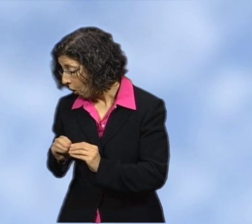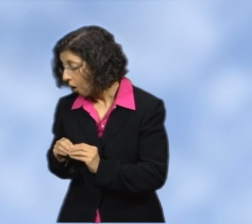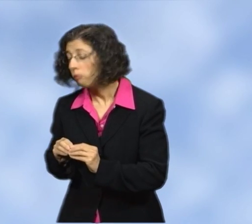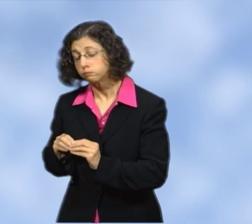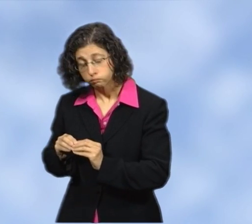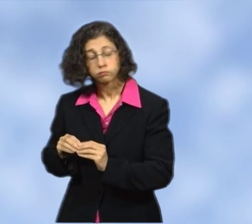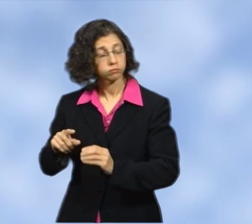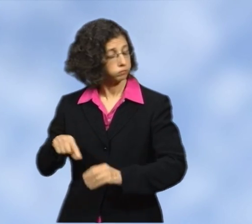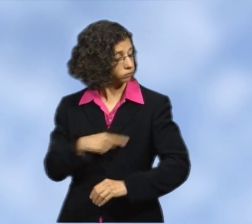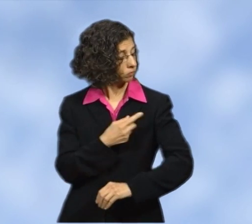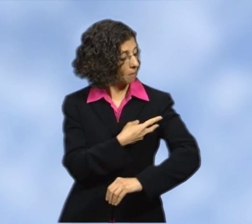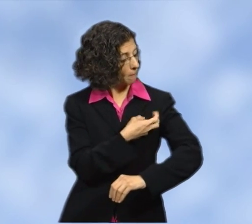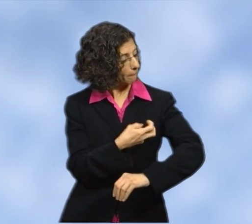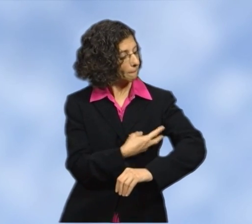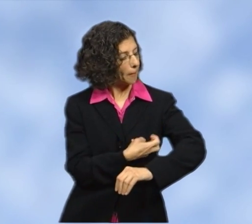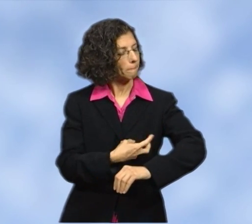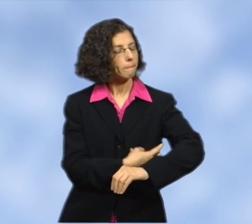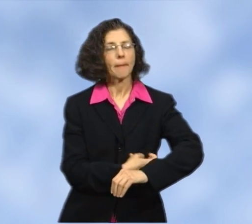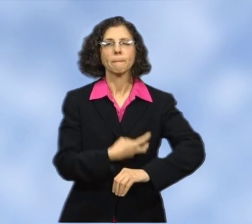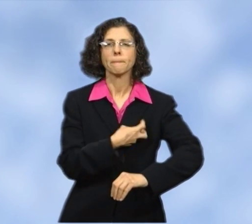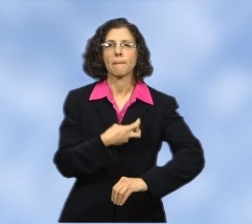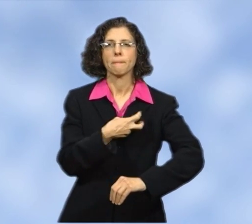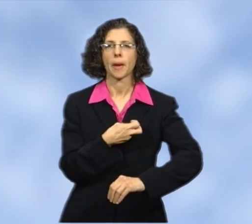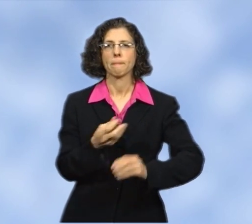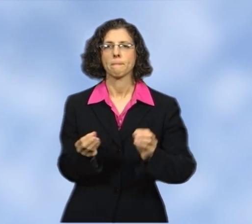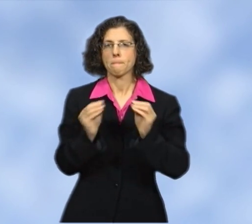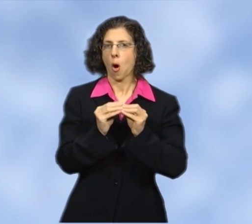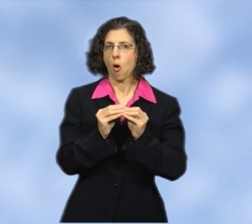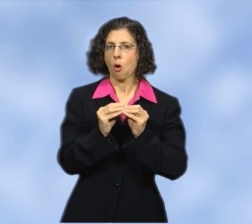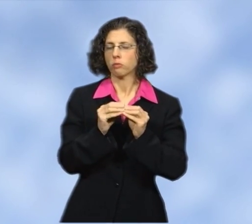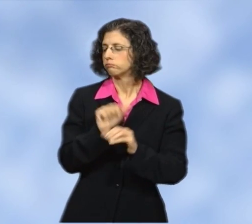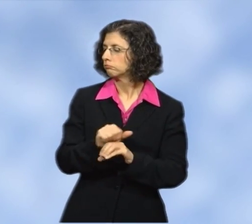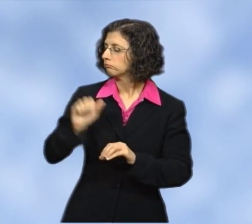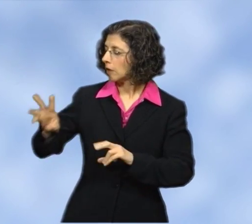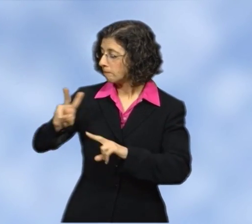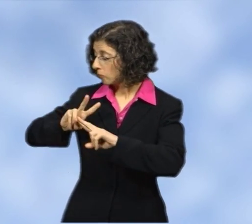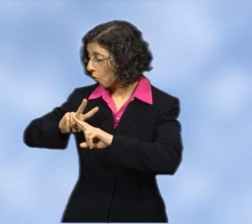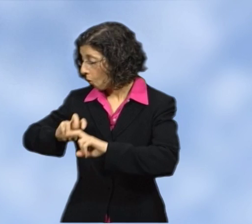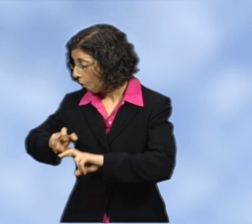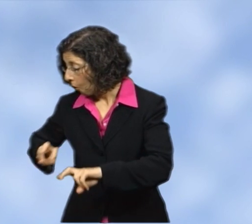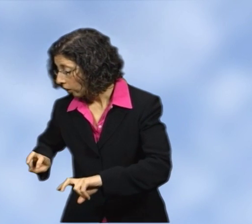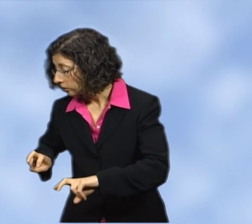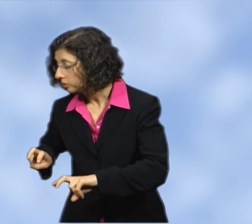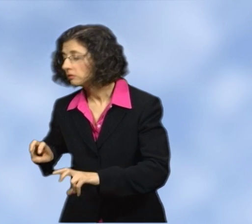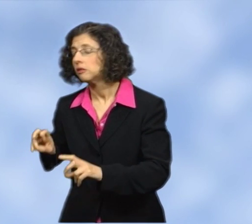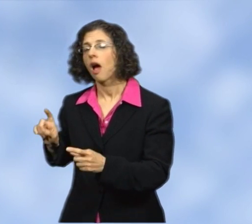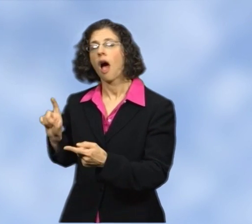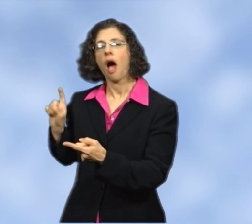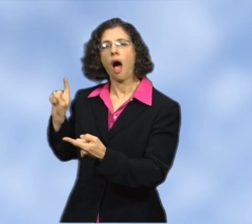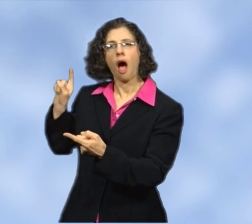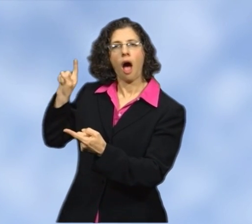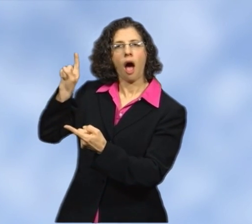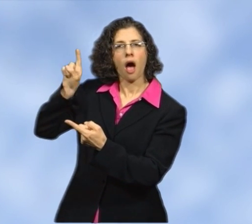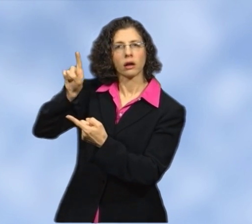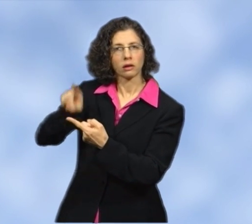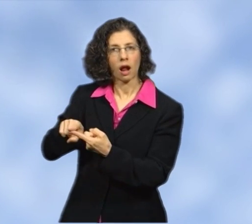More nodes are then removed as needed until the doctor feels confident